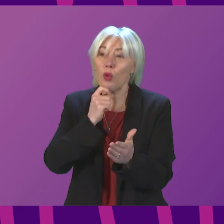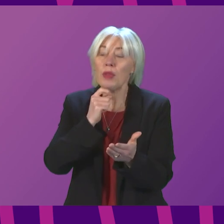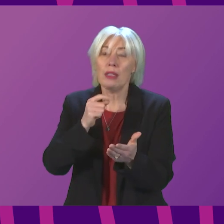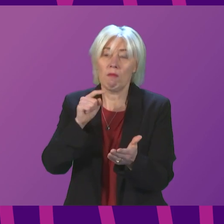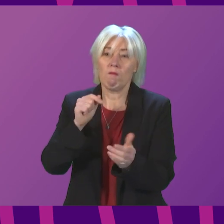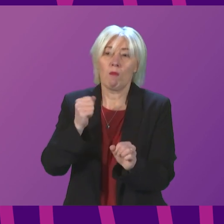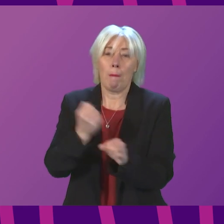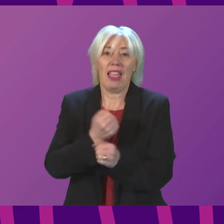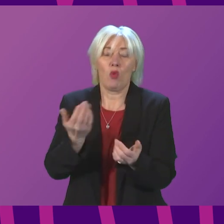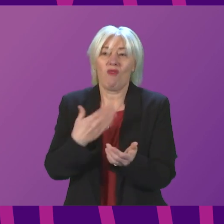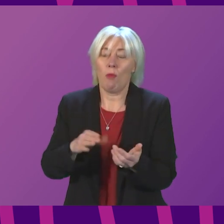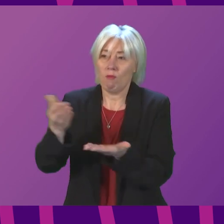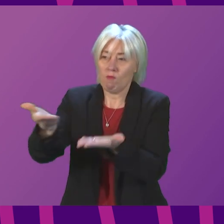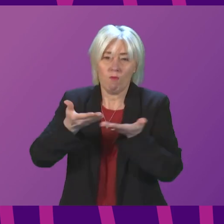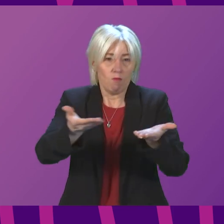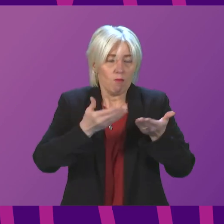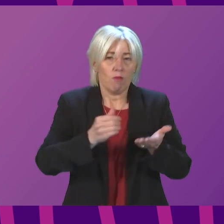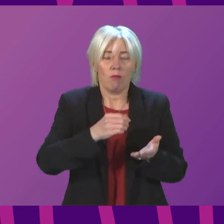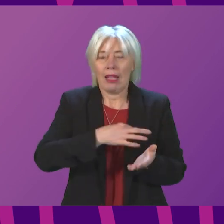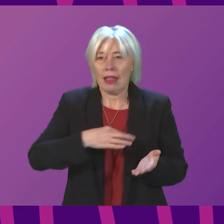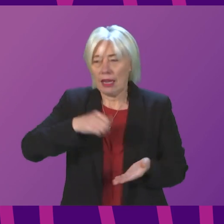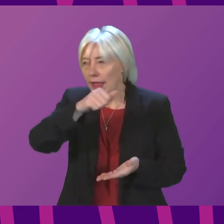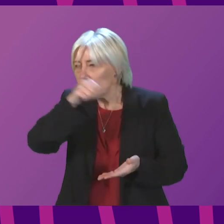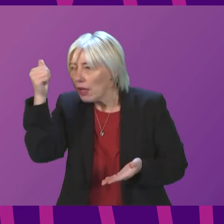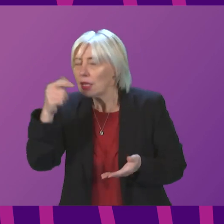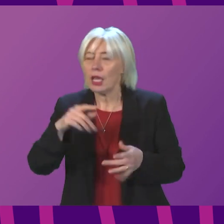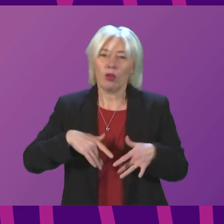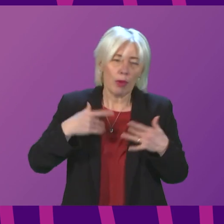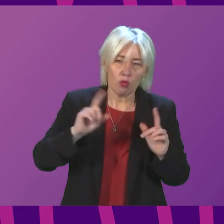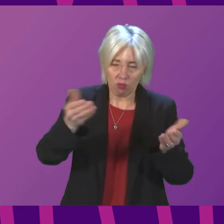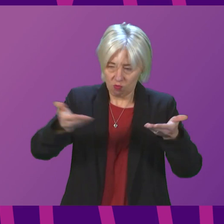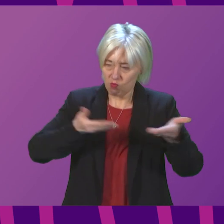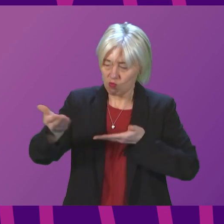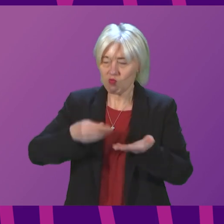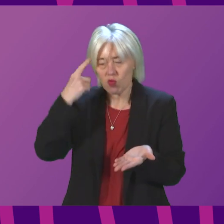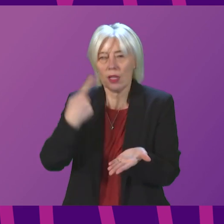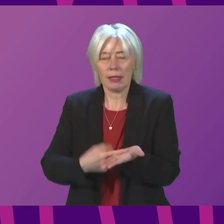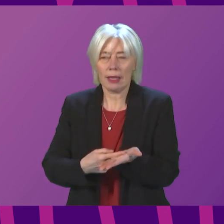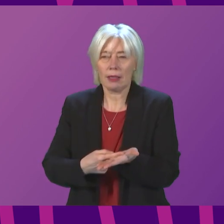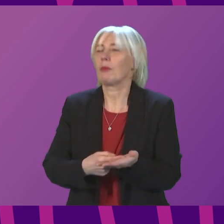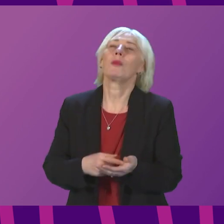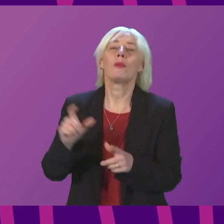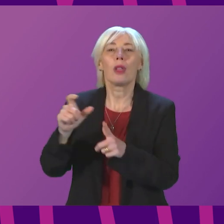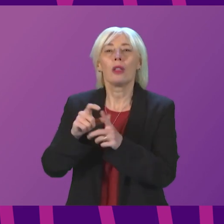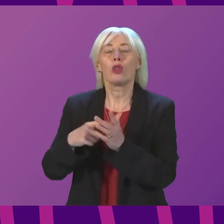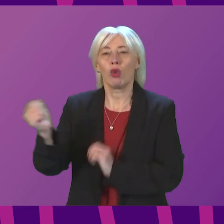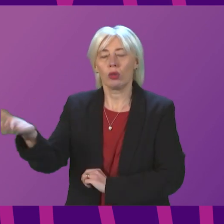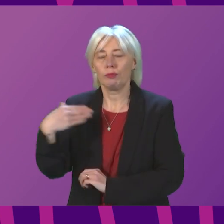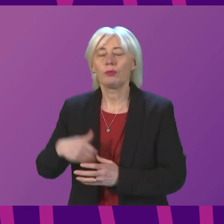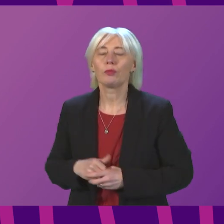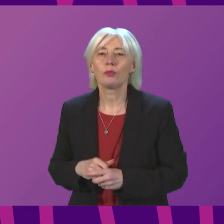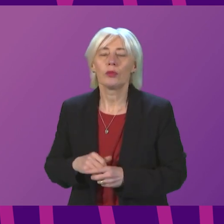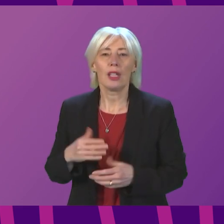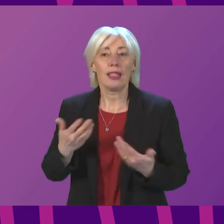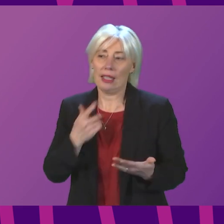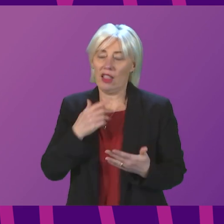those who have opinions or indeed clinical expertise to bring to bear. Douglas Ross. The First Minister is saying that the Health Secretary will